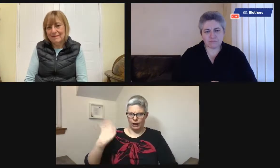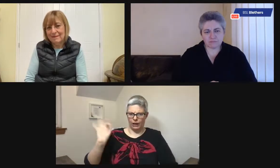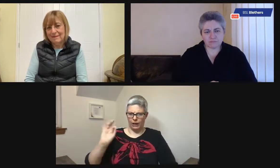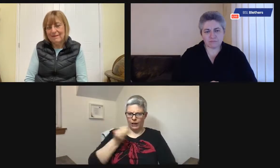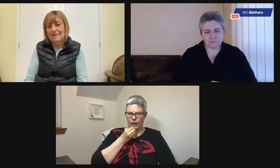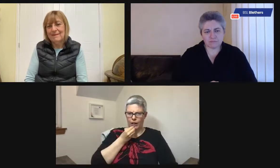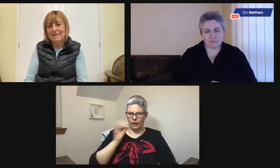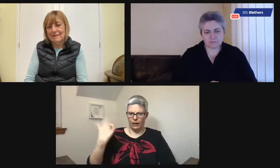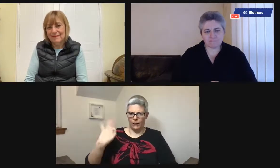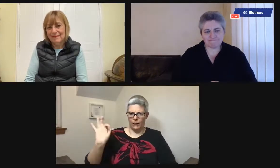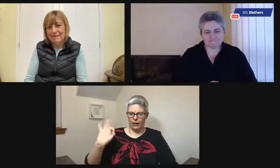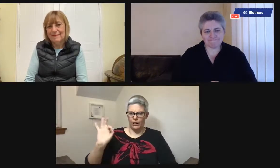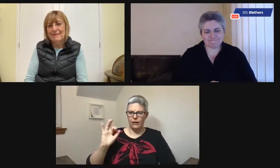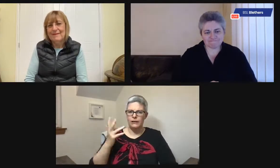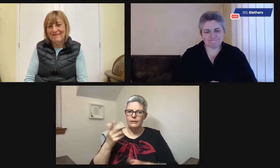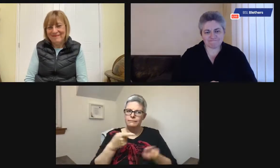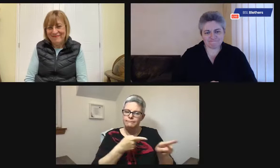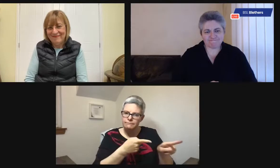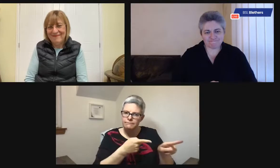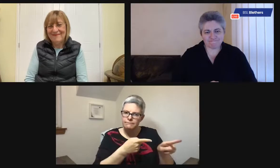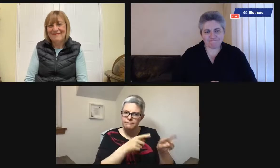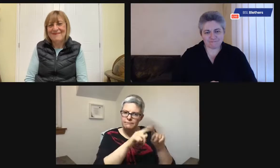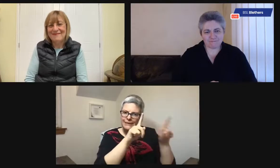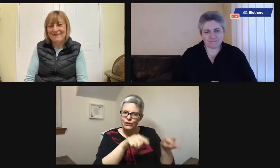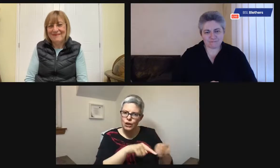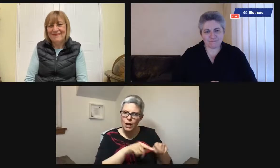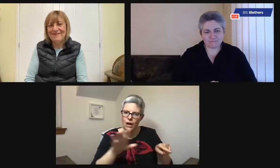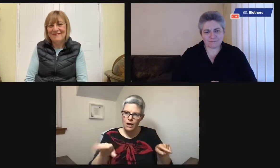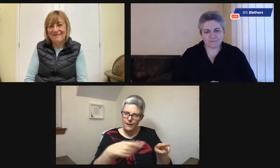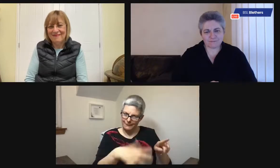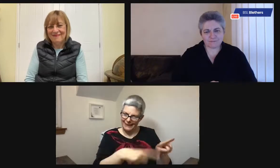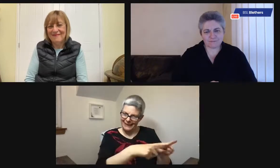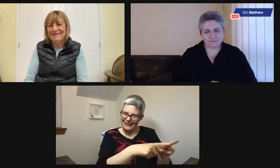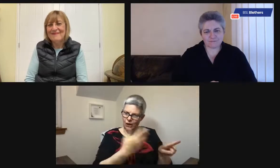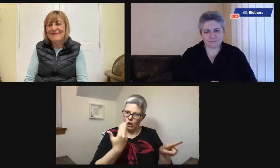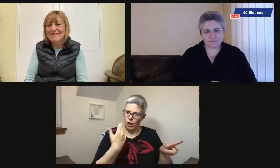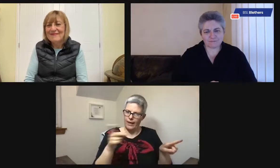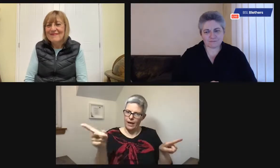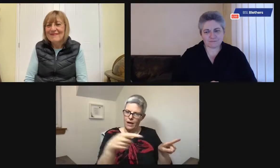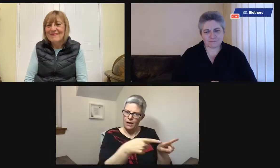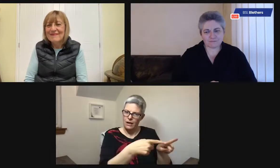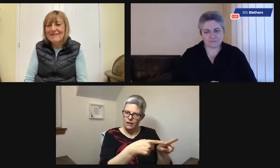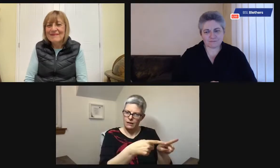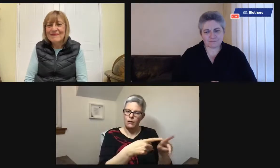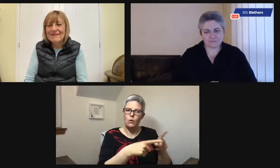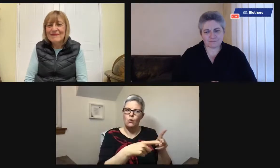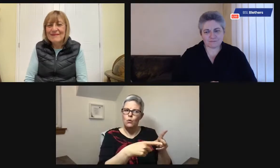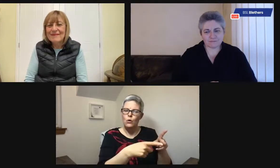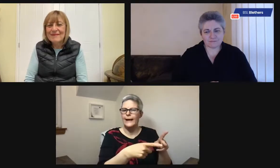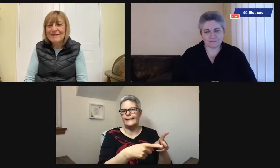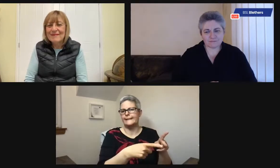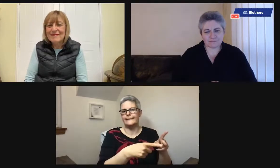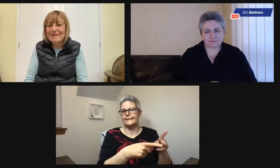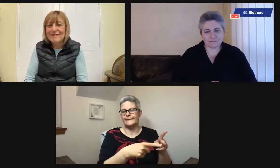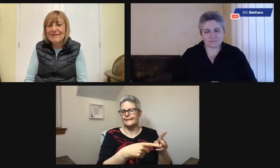You know, I haven't eaten. I'm hungry. I haven't eaten. I'm hungry. Or I have eaten. So again, you can see the pictures and say, you've just eaten this.